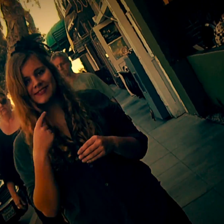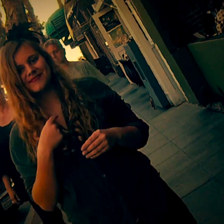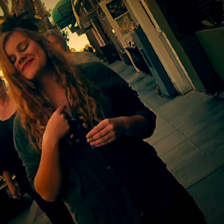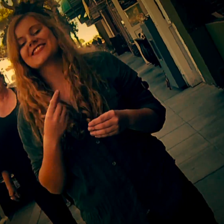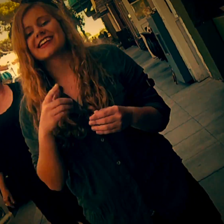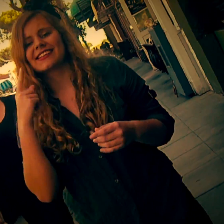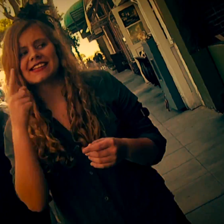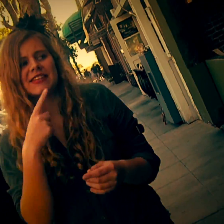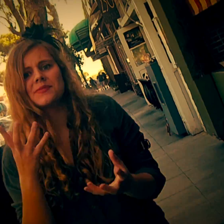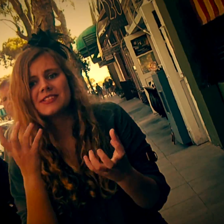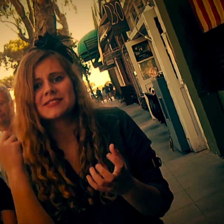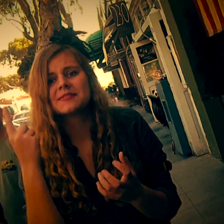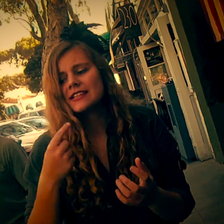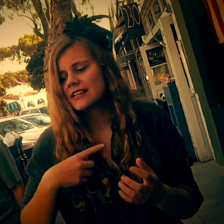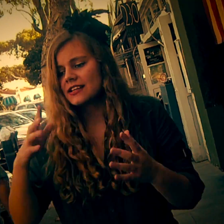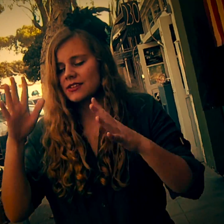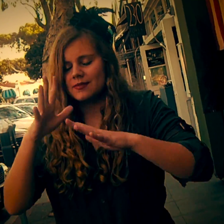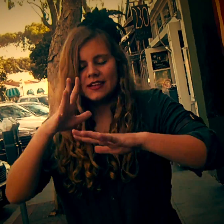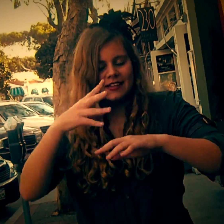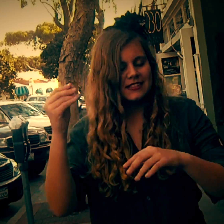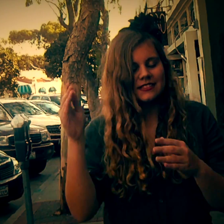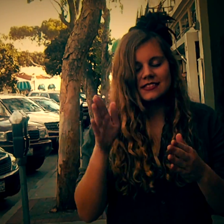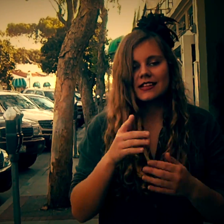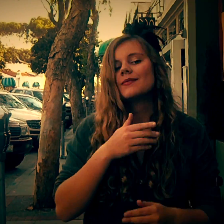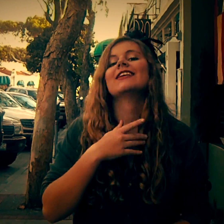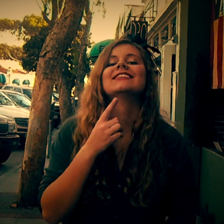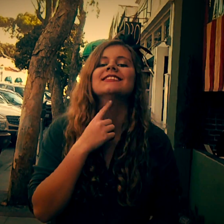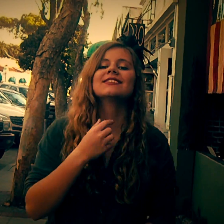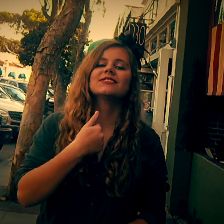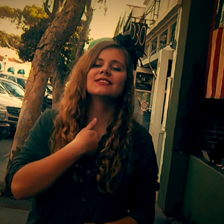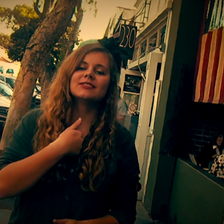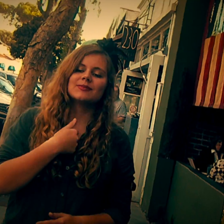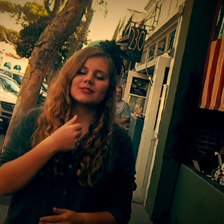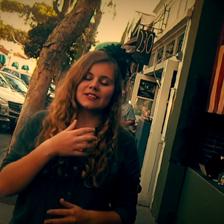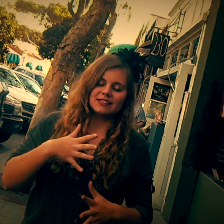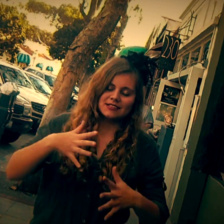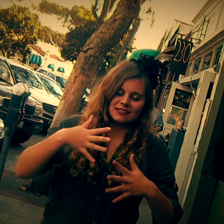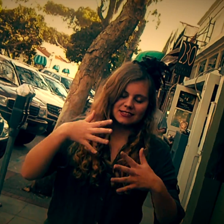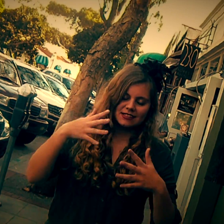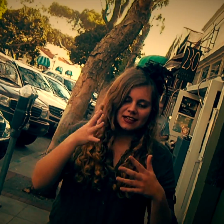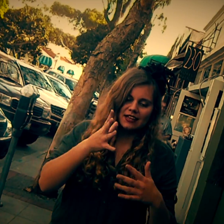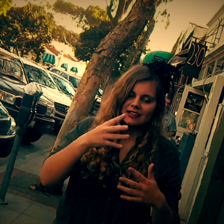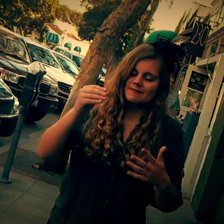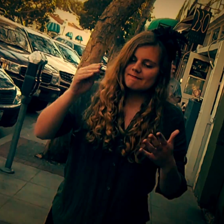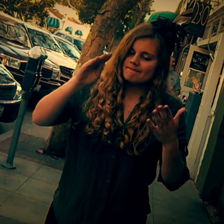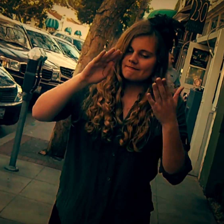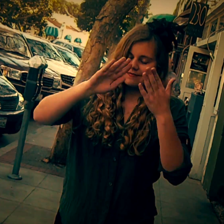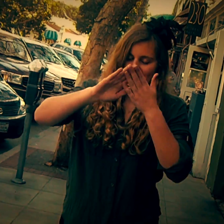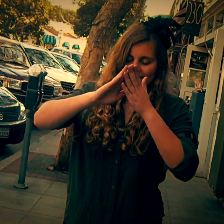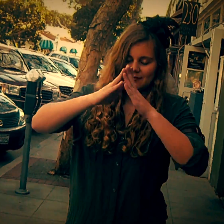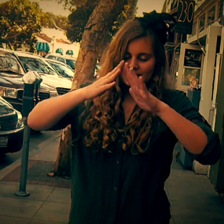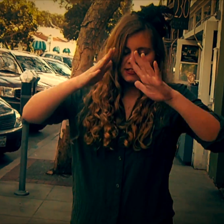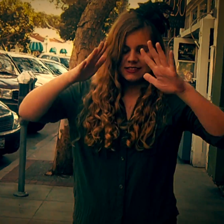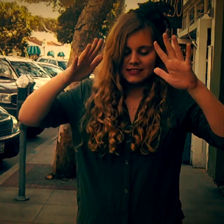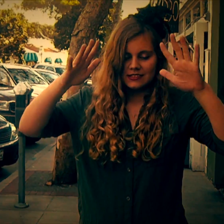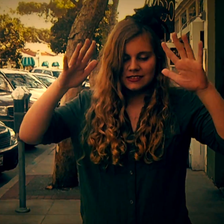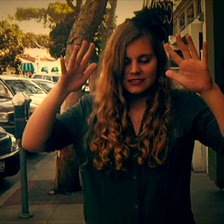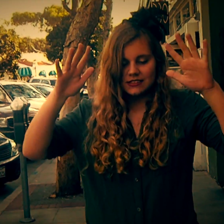bodegas grin Me, I think they want something I close my eyes, I tell myself to breathe And be